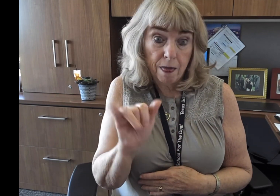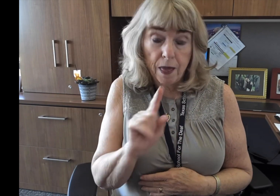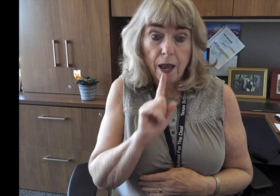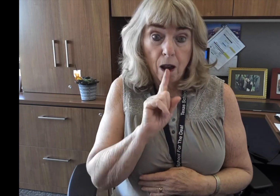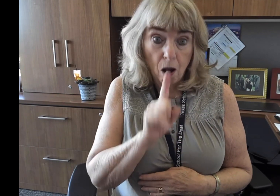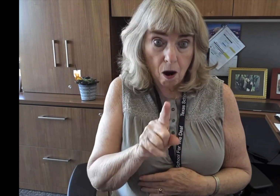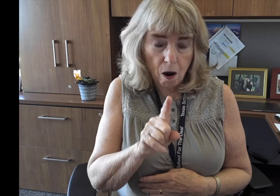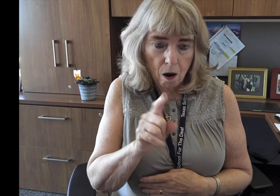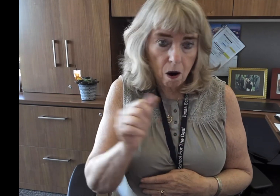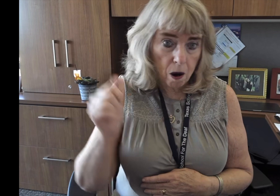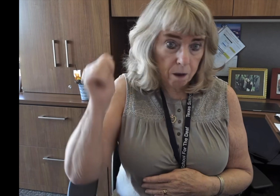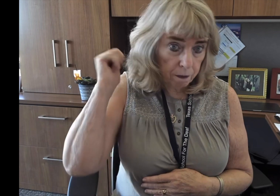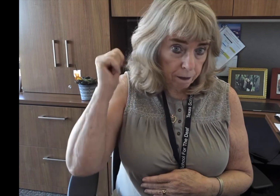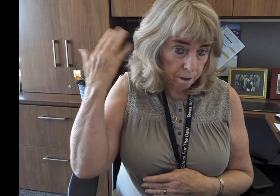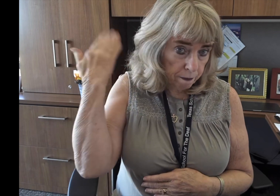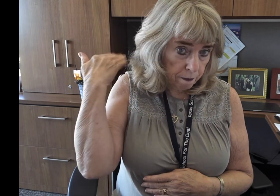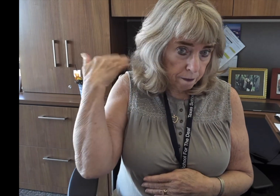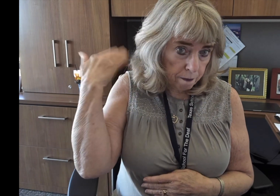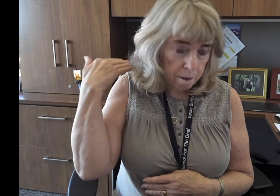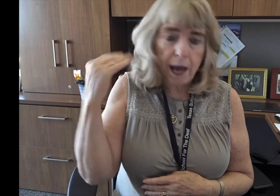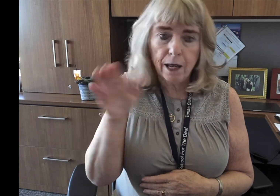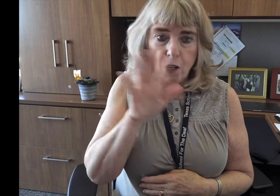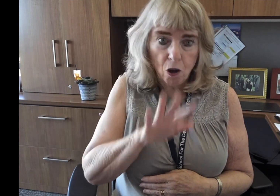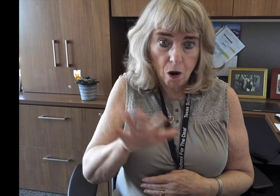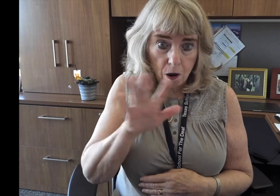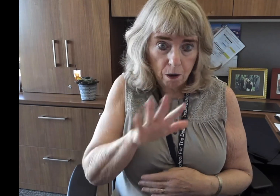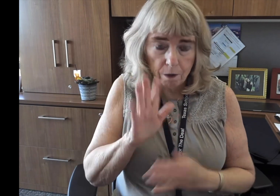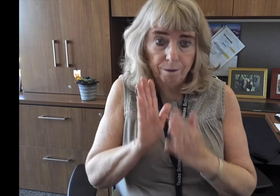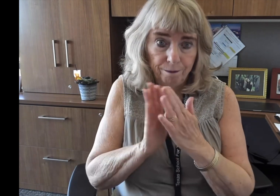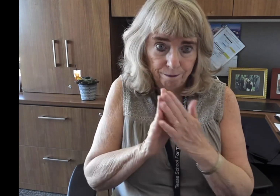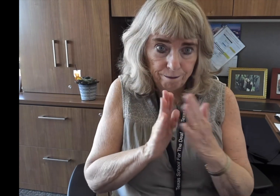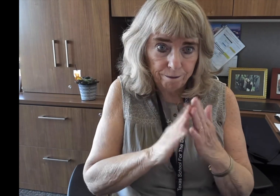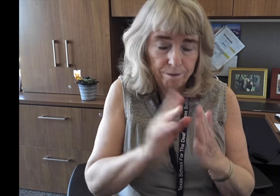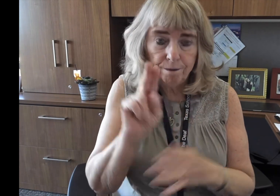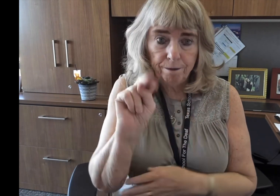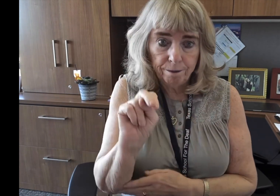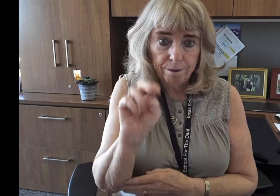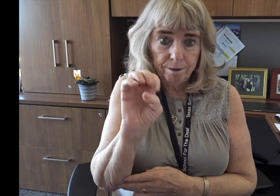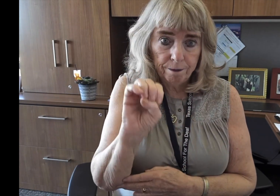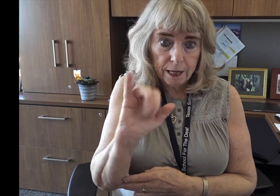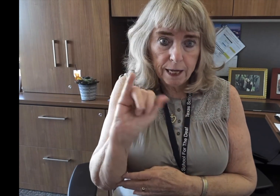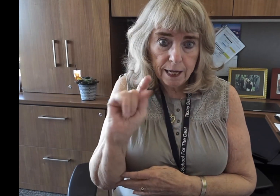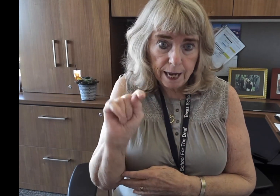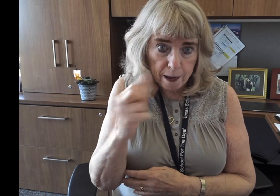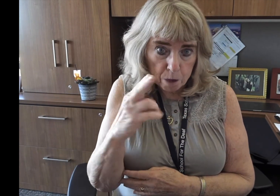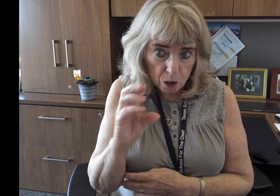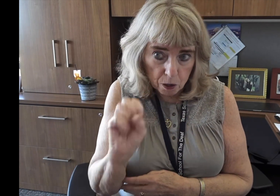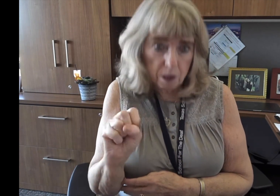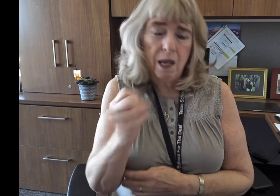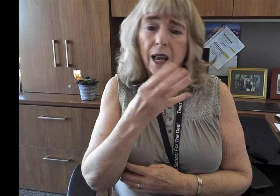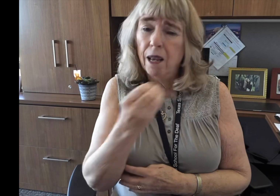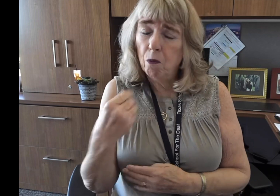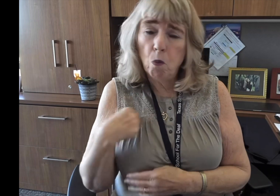For many of us, this feels like our backyard neighbors.